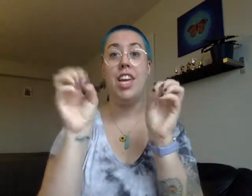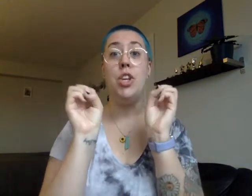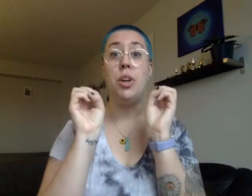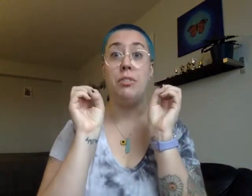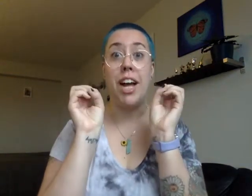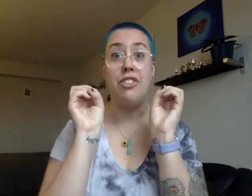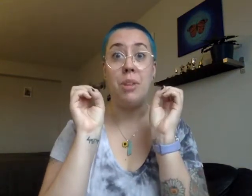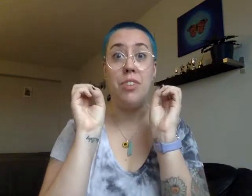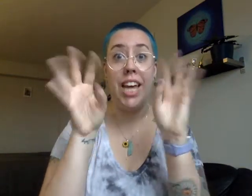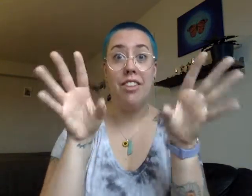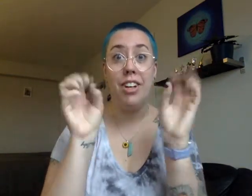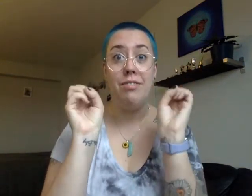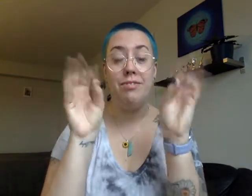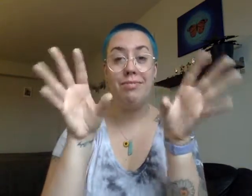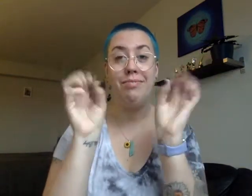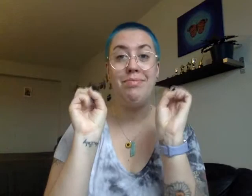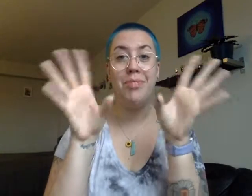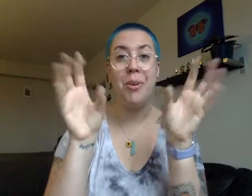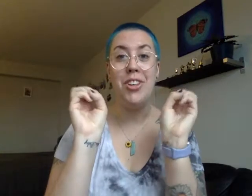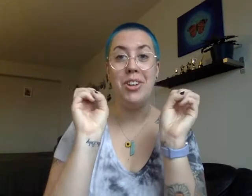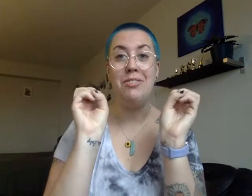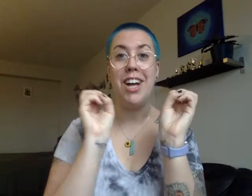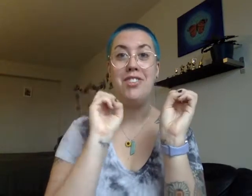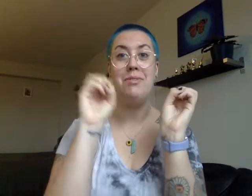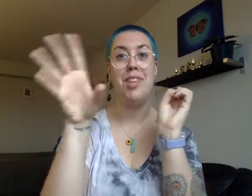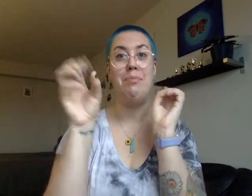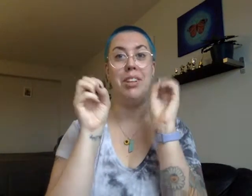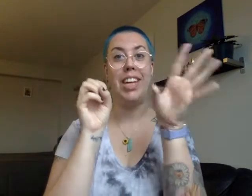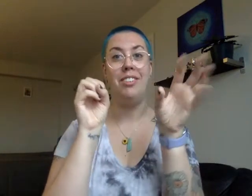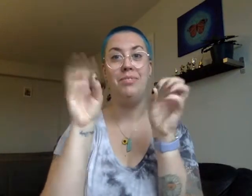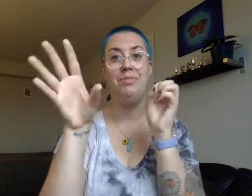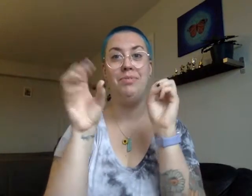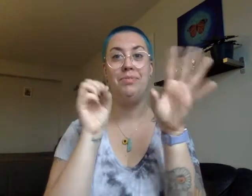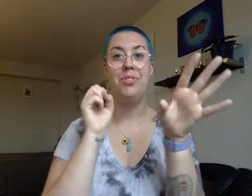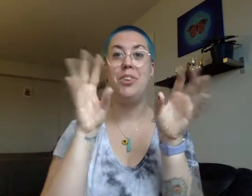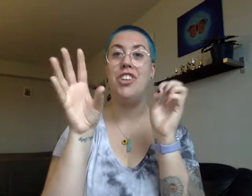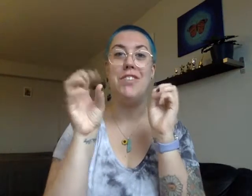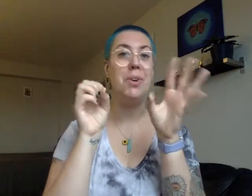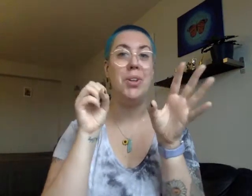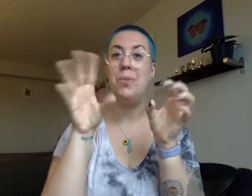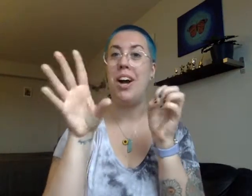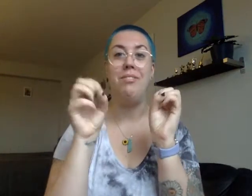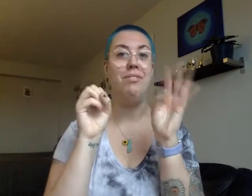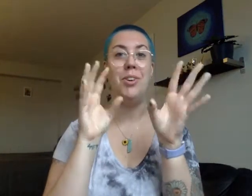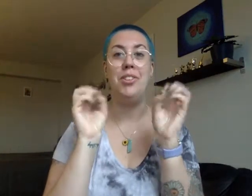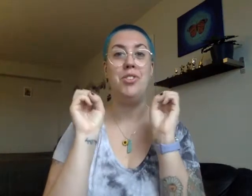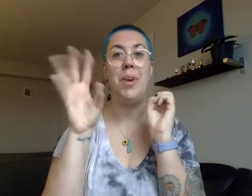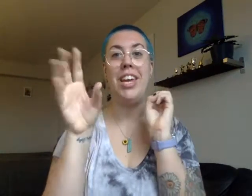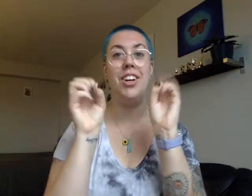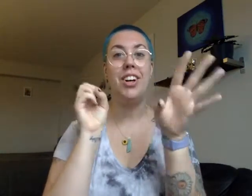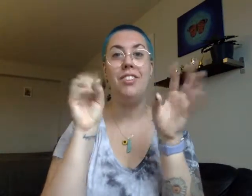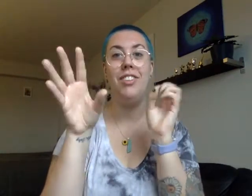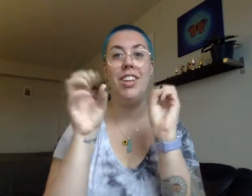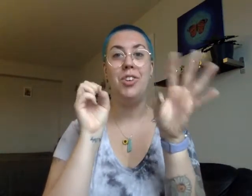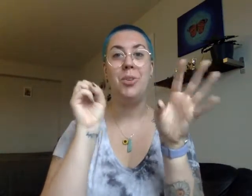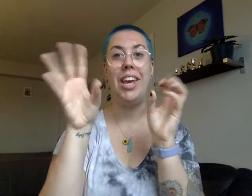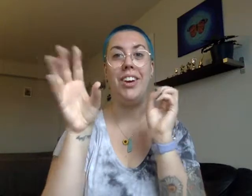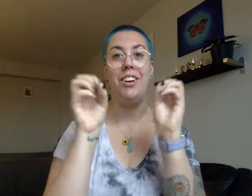You can flash them together or you can flash them separately, whichever one you want. it's twinkle, twinkle.